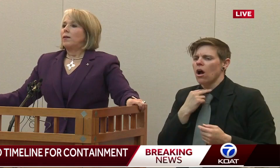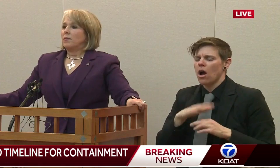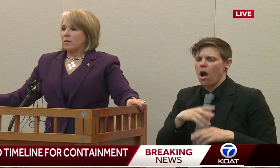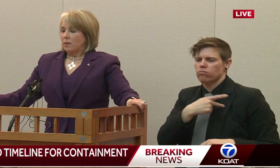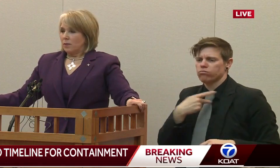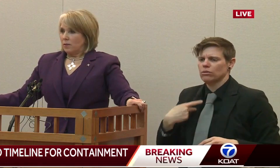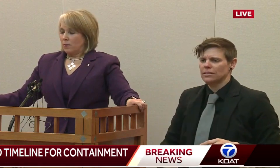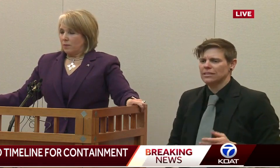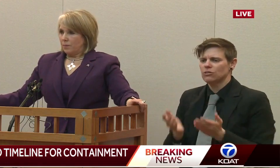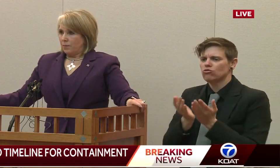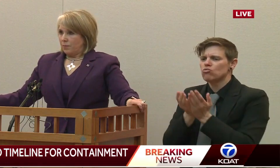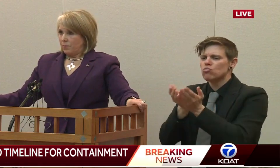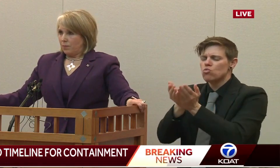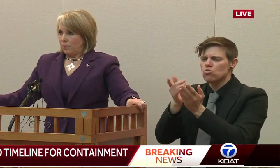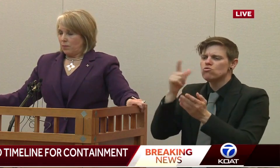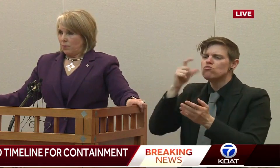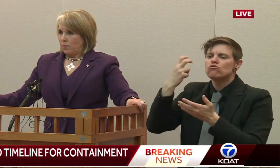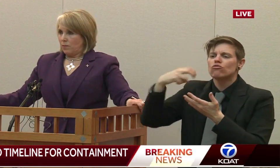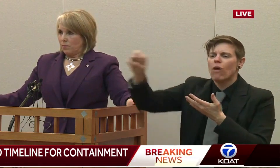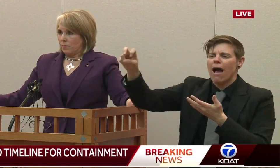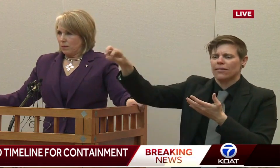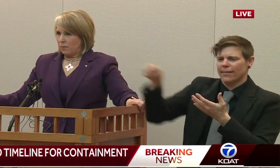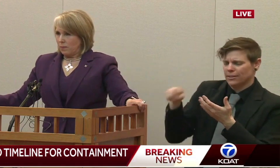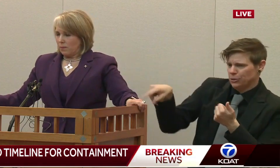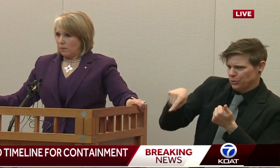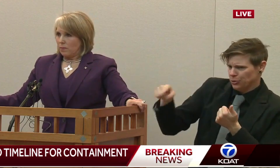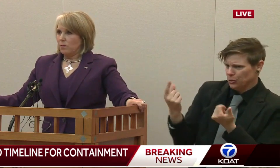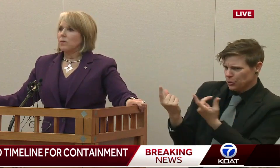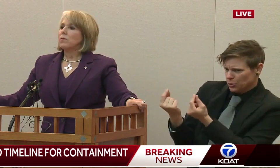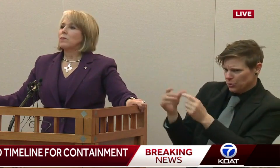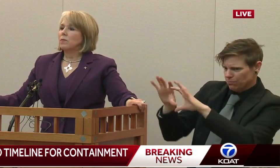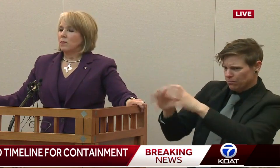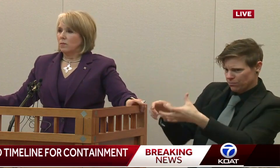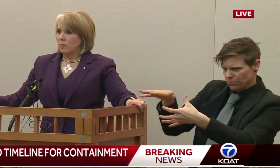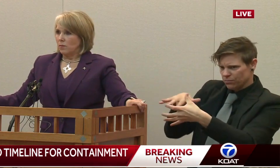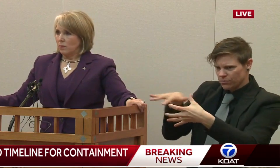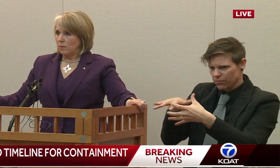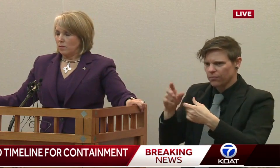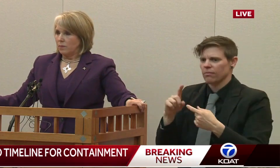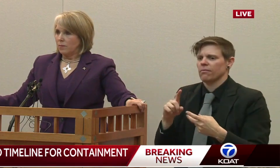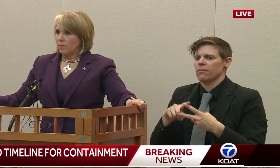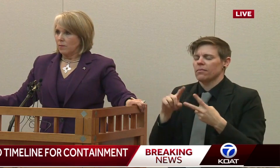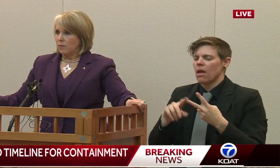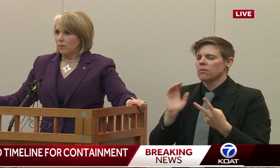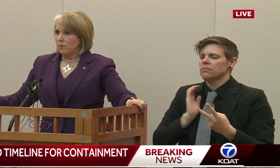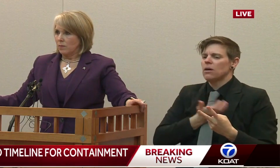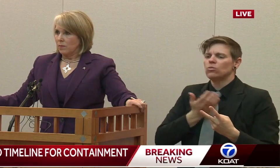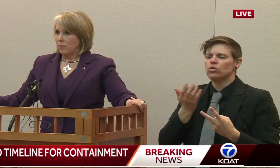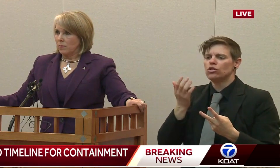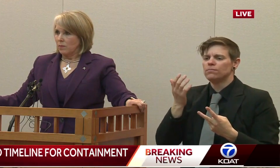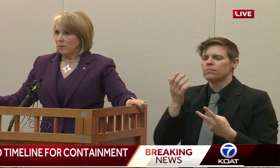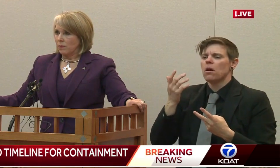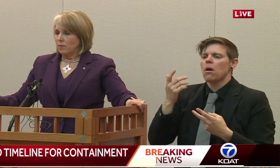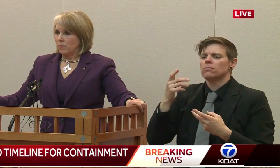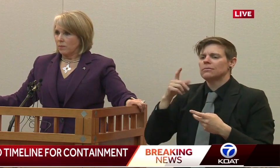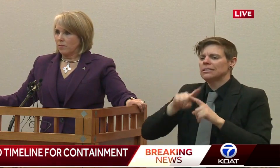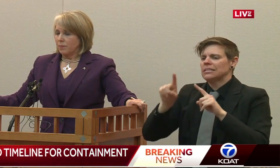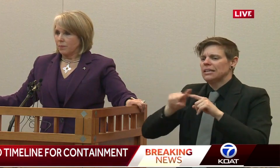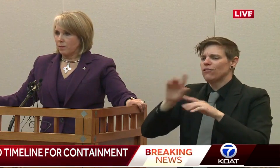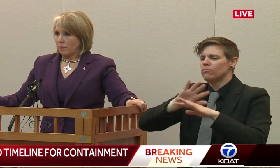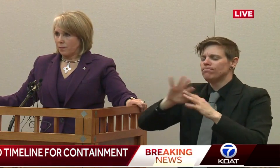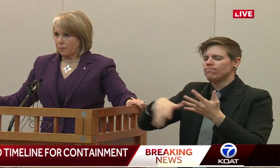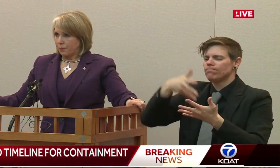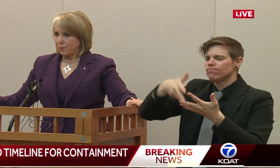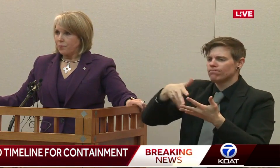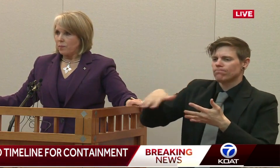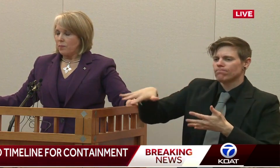quarantine? What can we tell to our tribal leaders who said they're still not going to or haven't announced cancellations